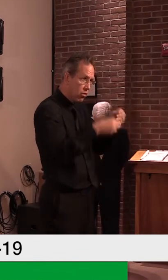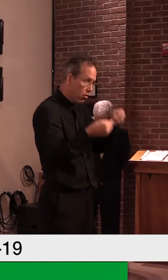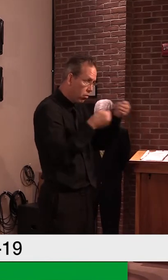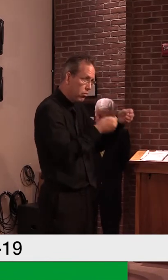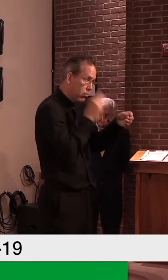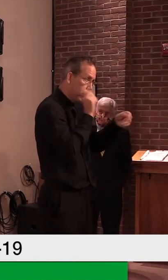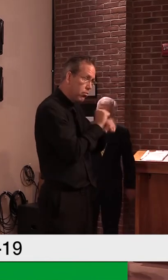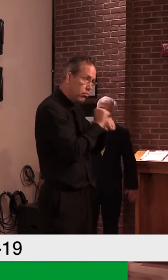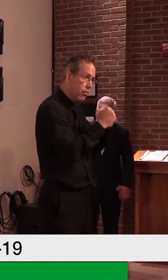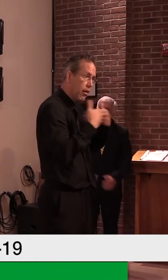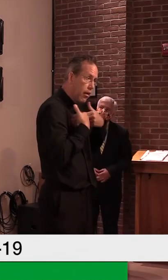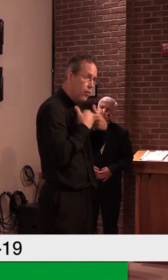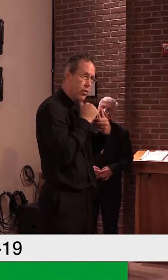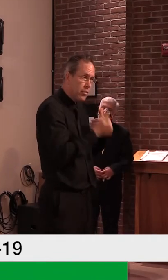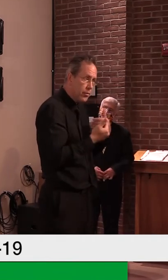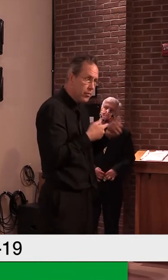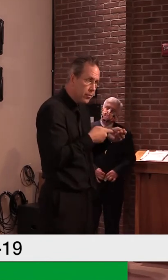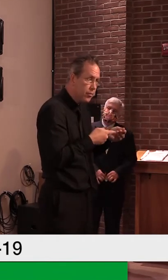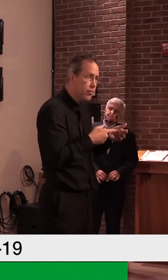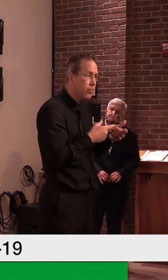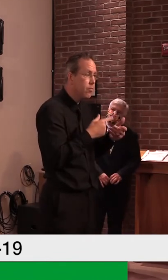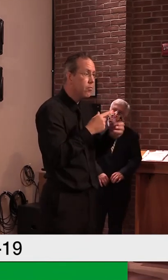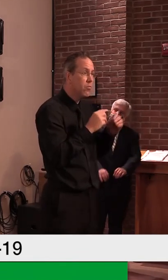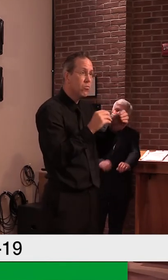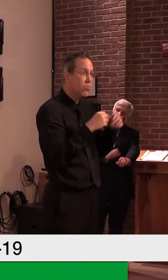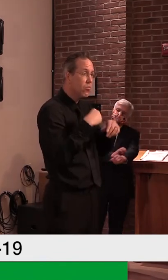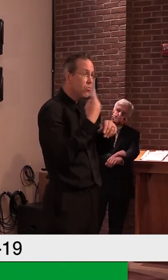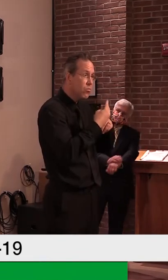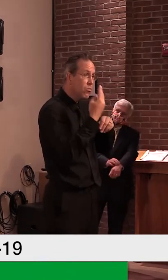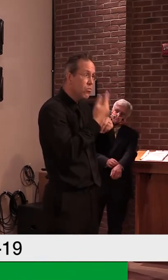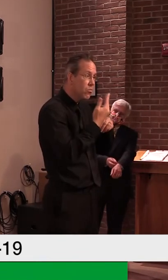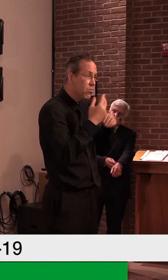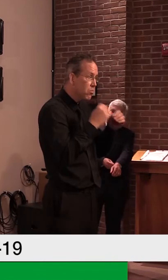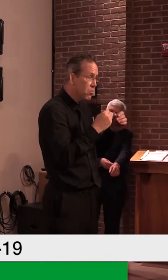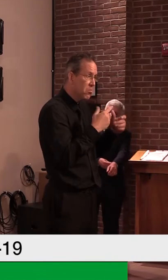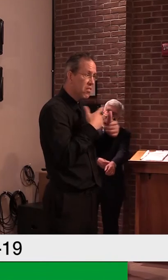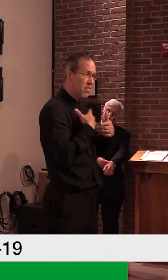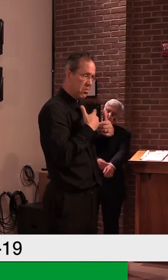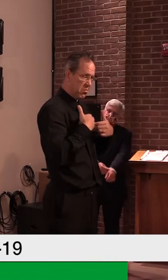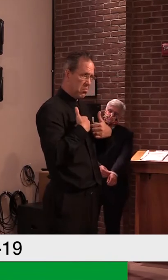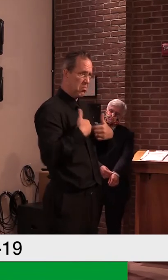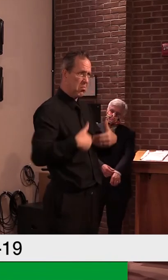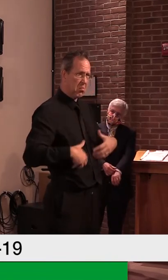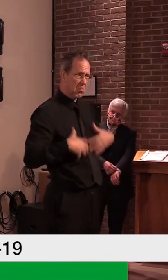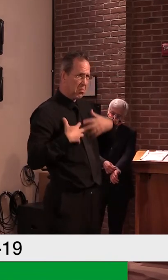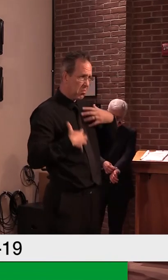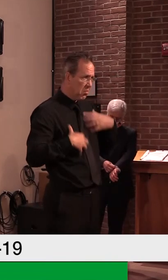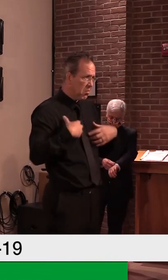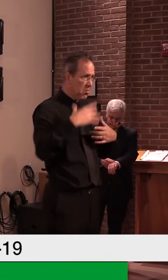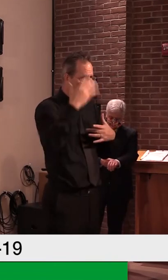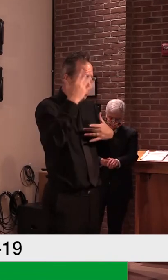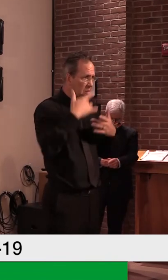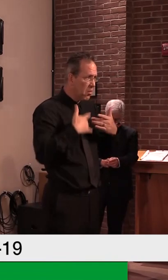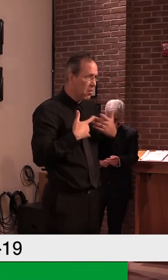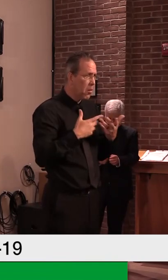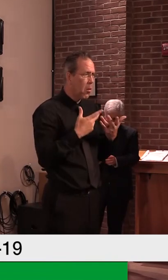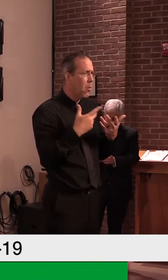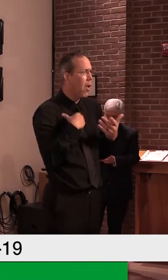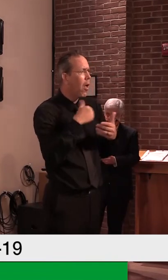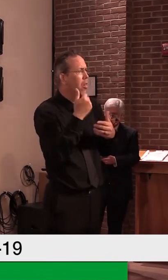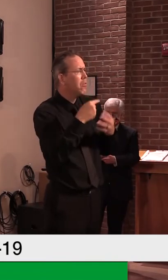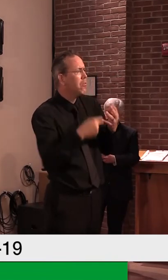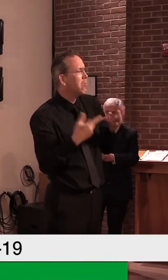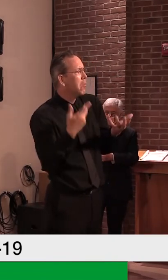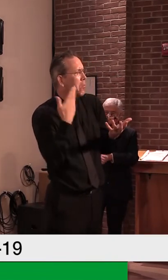test didn't come for two days or so, but the likelihood was considered very strong based on, um, the